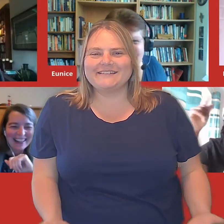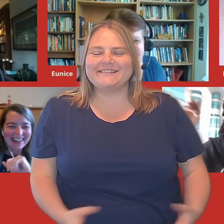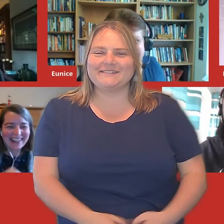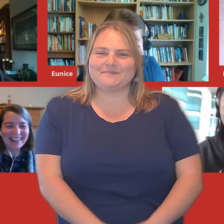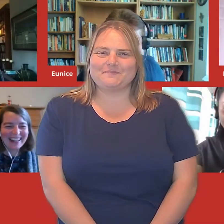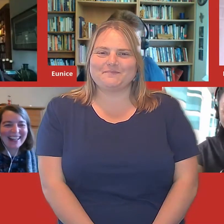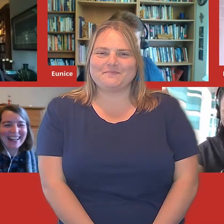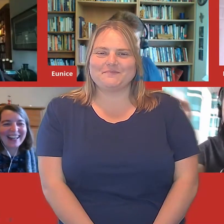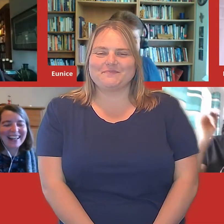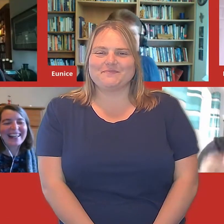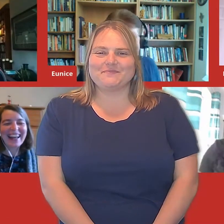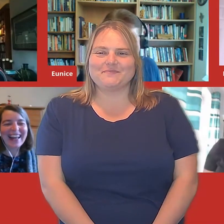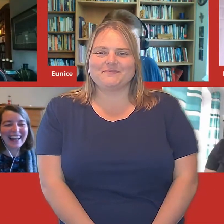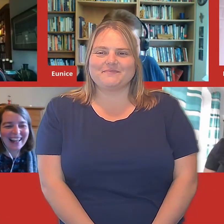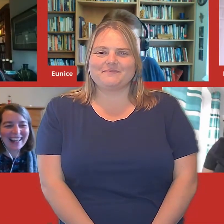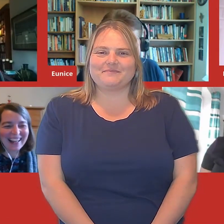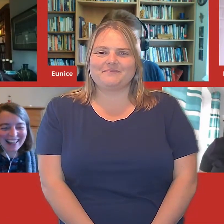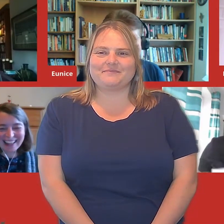The news in the streets.